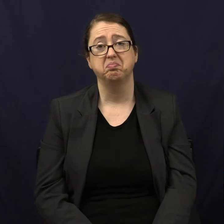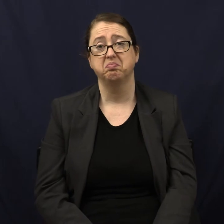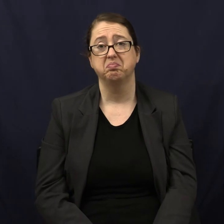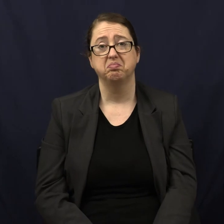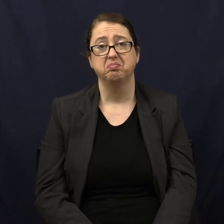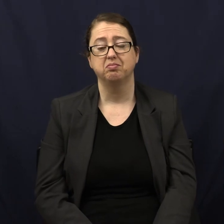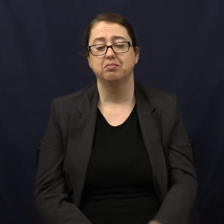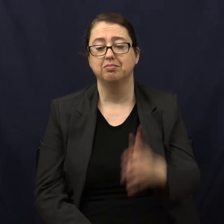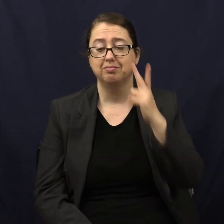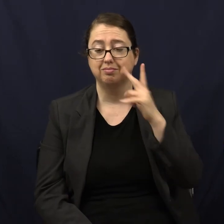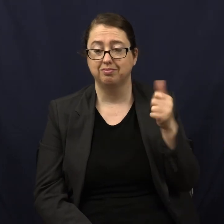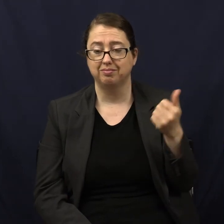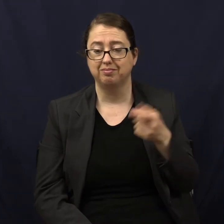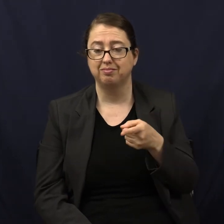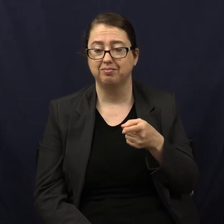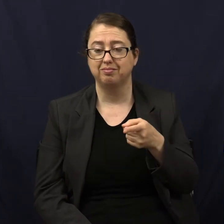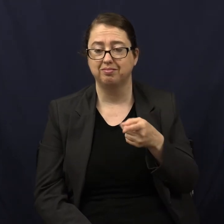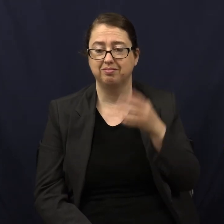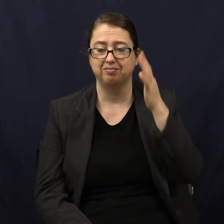You see anything?